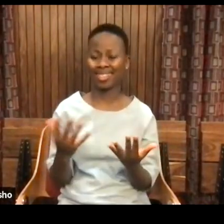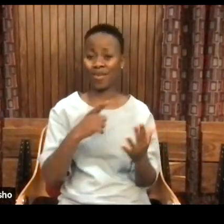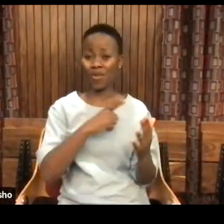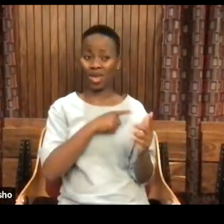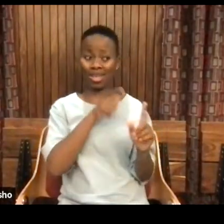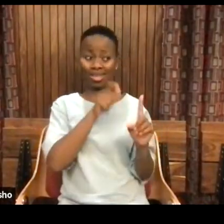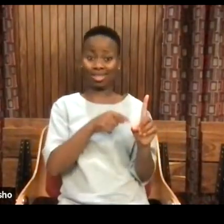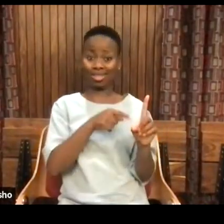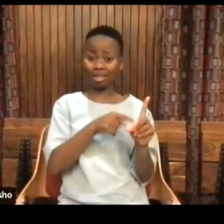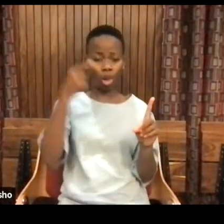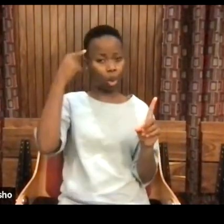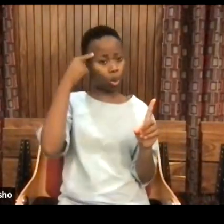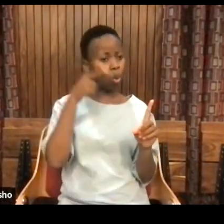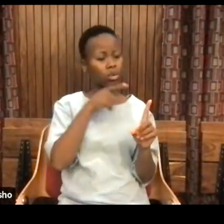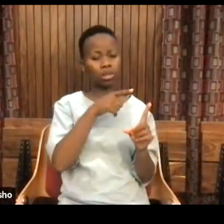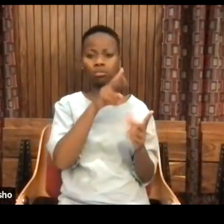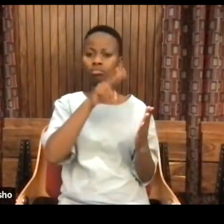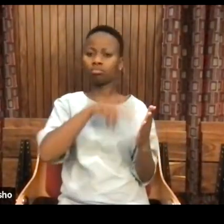he was reading ancient texts.